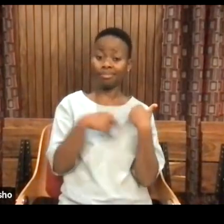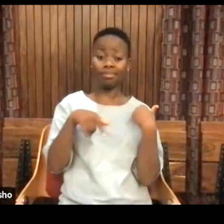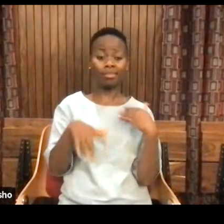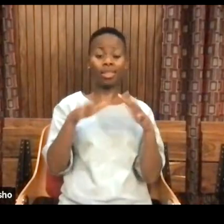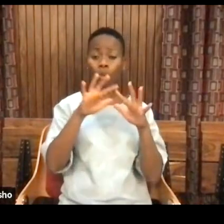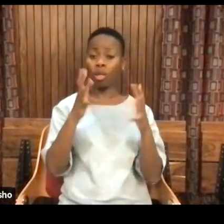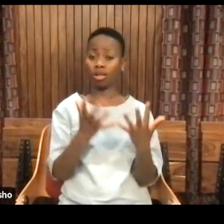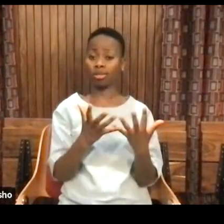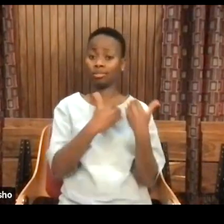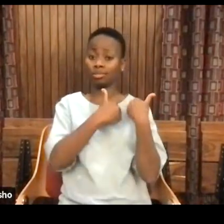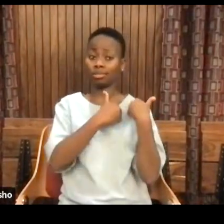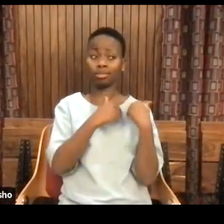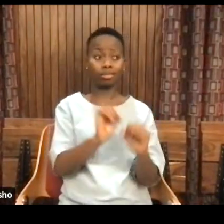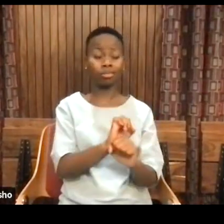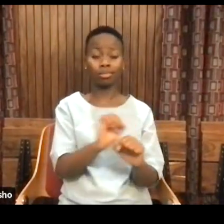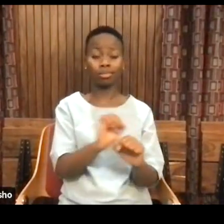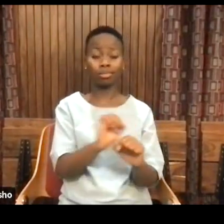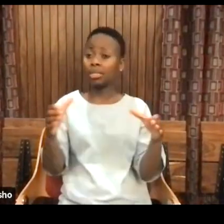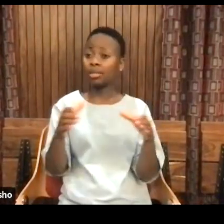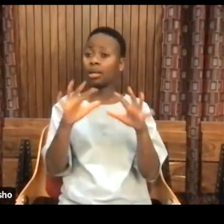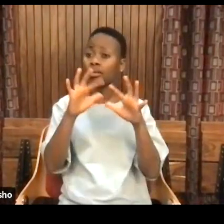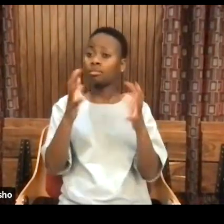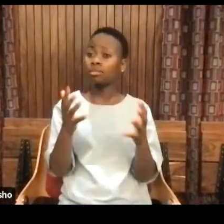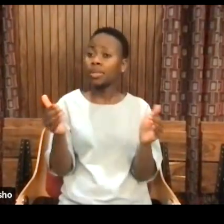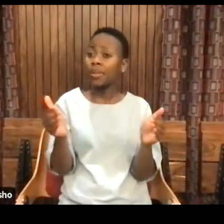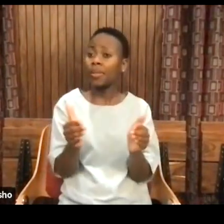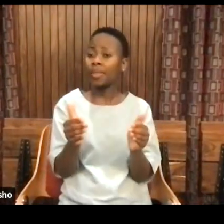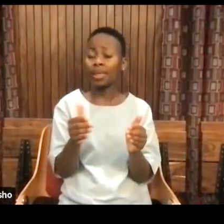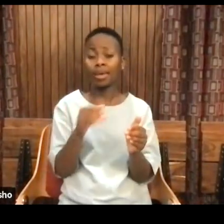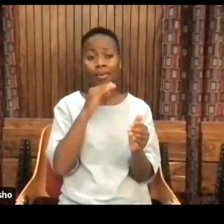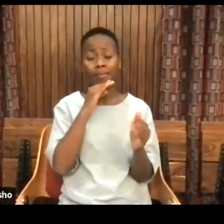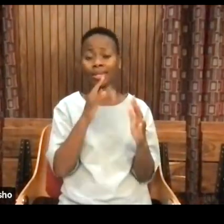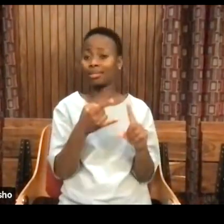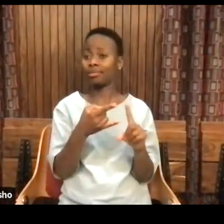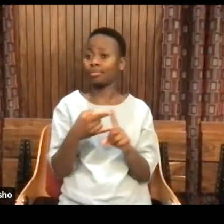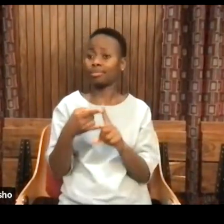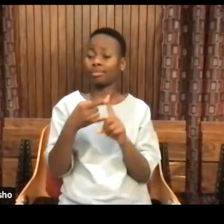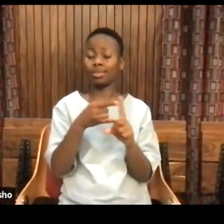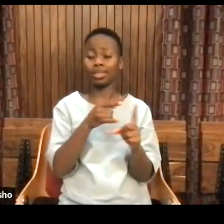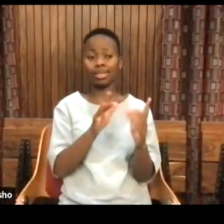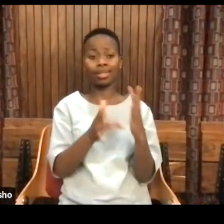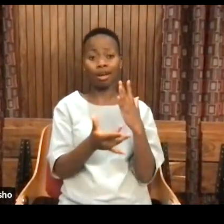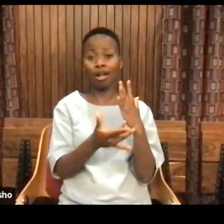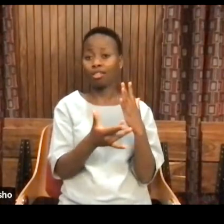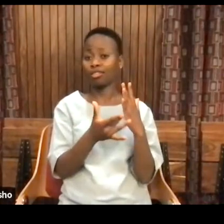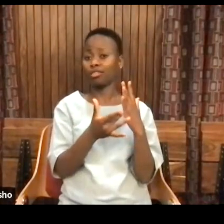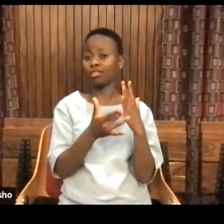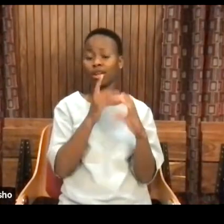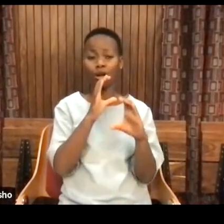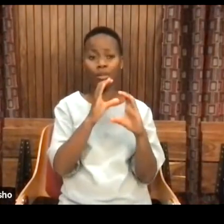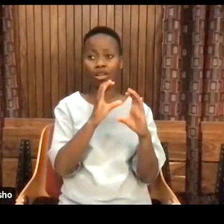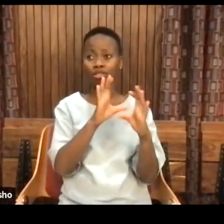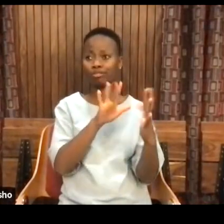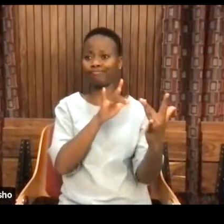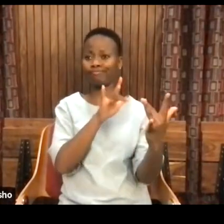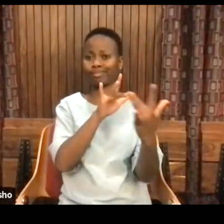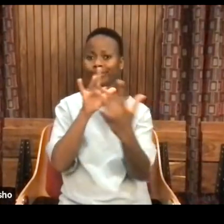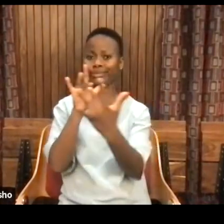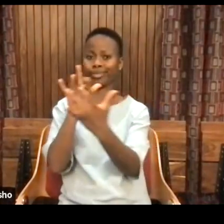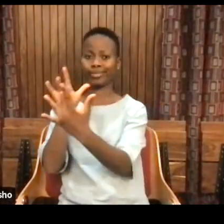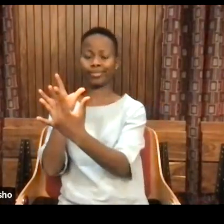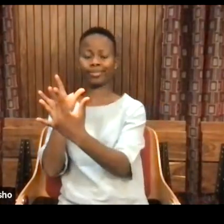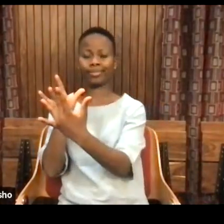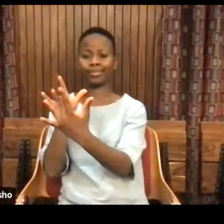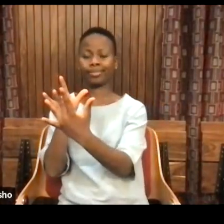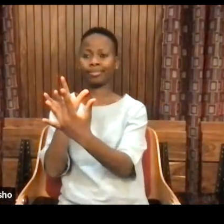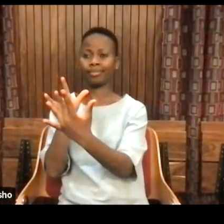a very small planet in which our technologies of communication make us link so much that as we're able to traverse